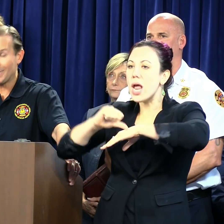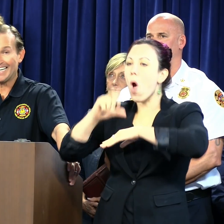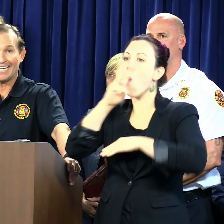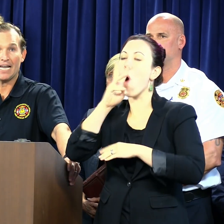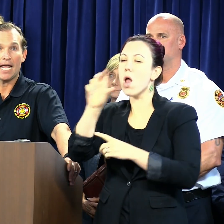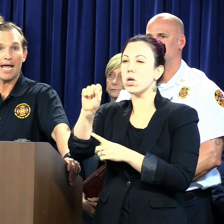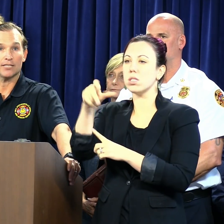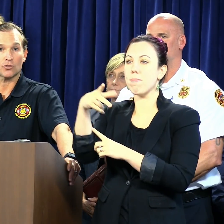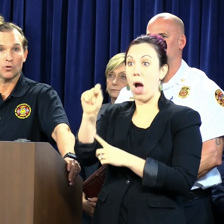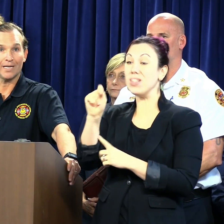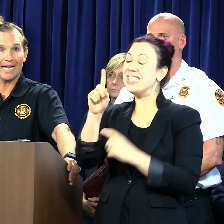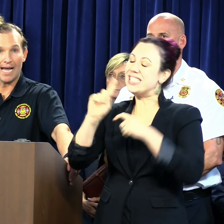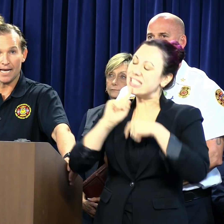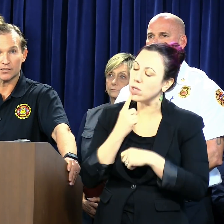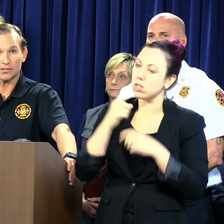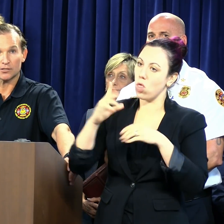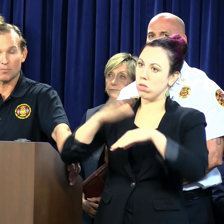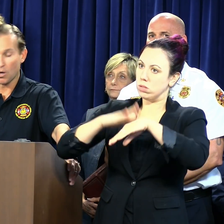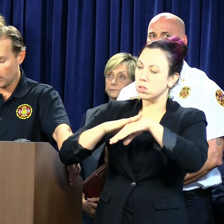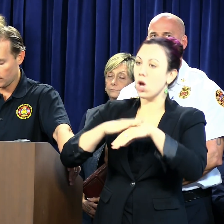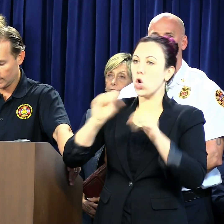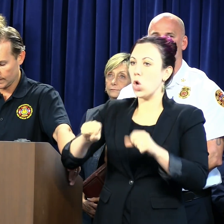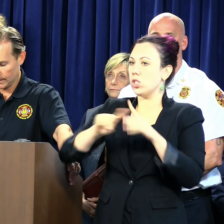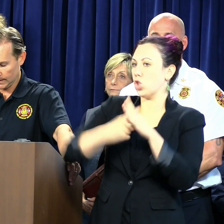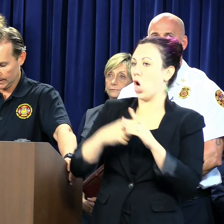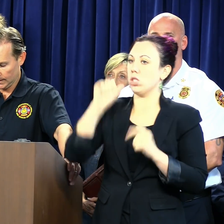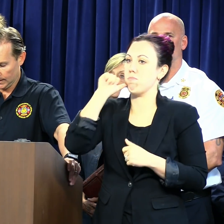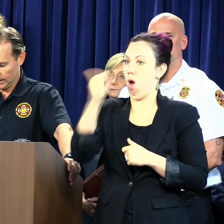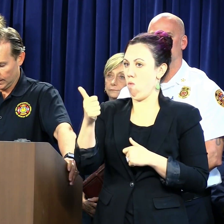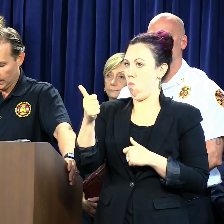and could begin as early as tomorrow.